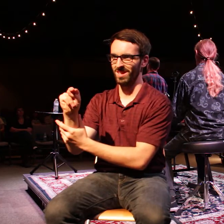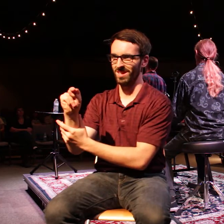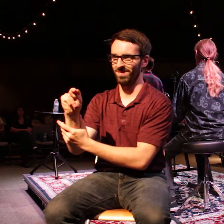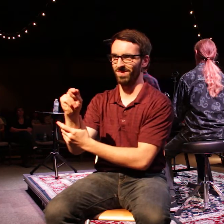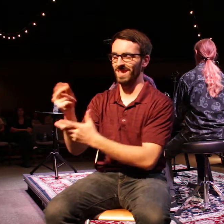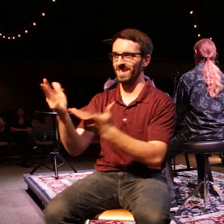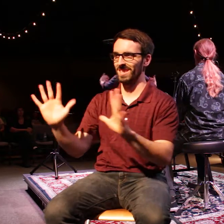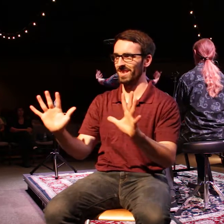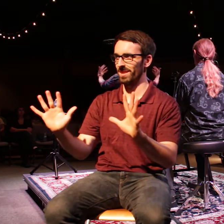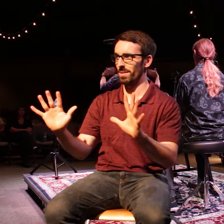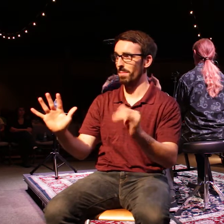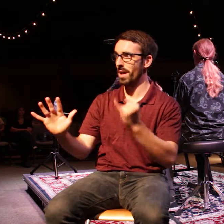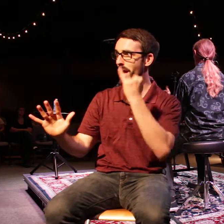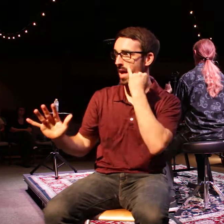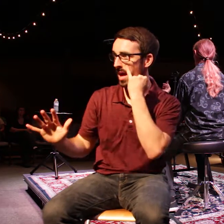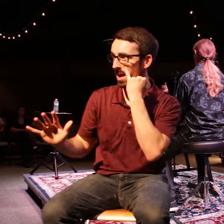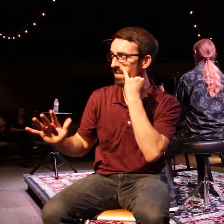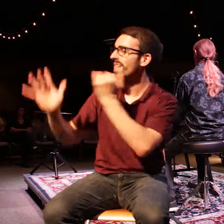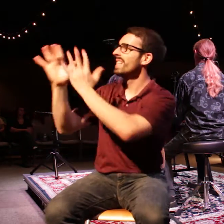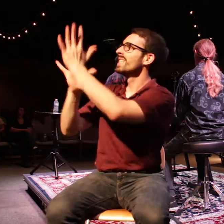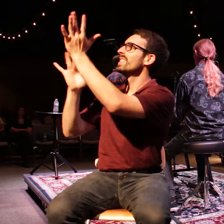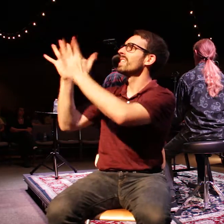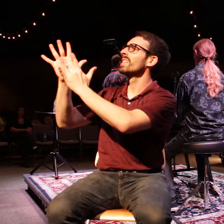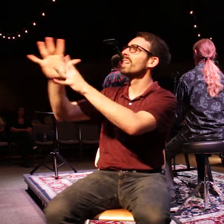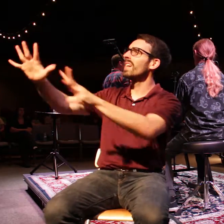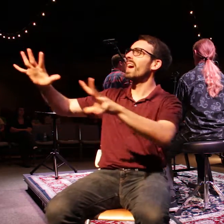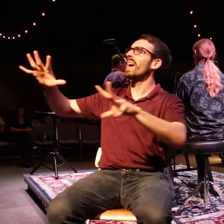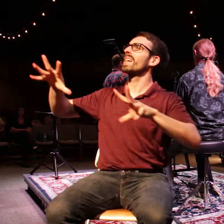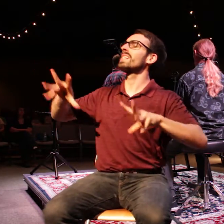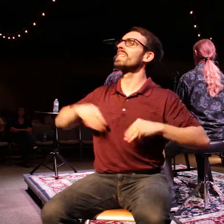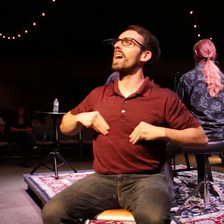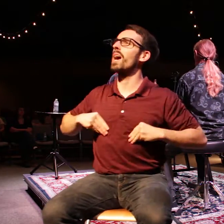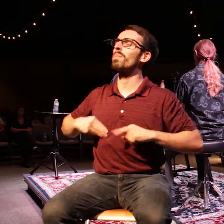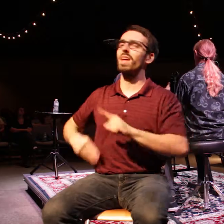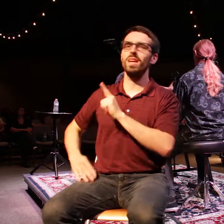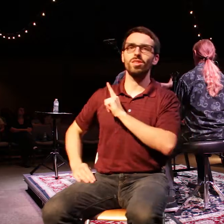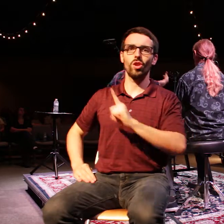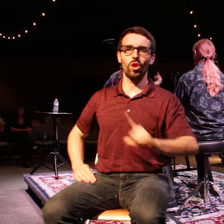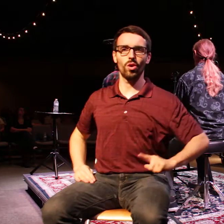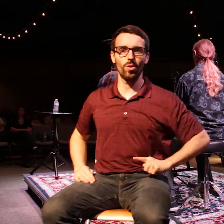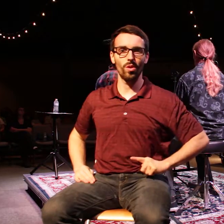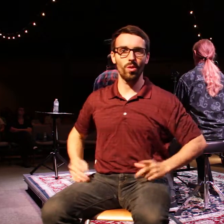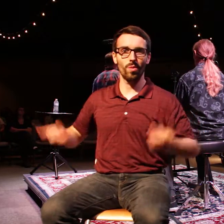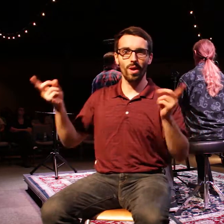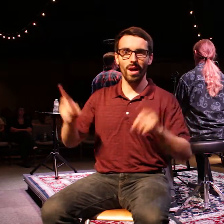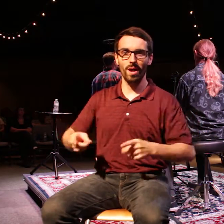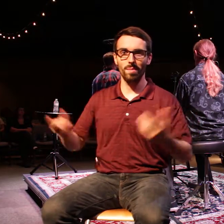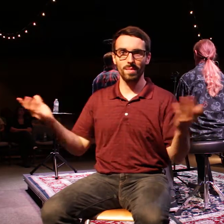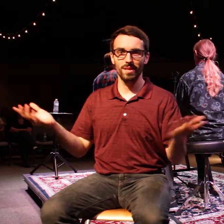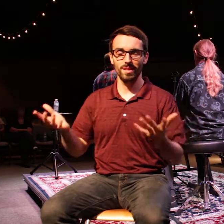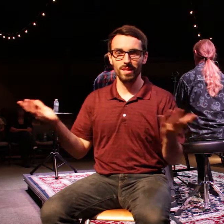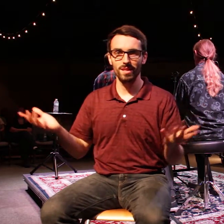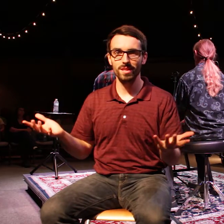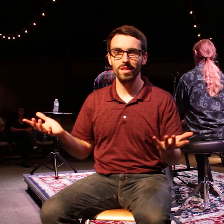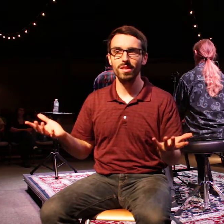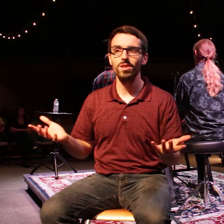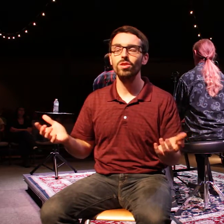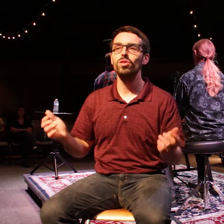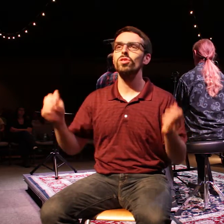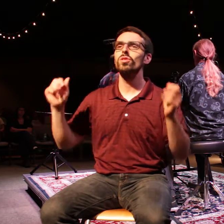you receive Jesus as Lord, what happens is you begin to rest in him. Your value doesn't